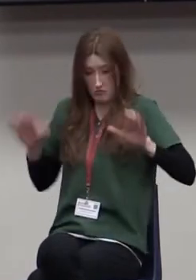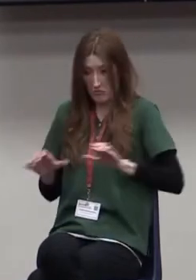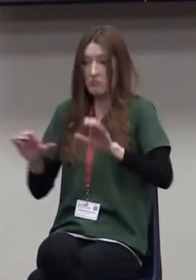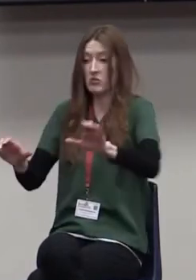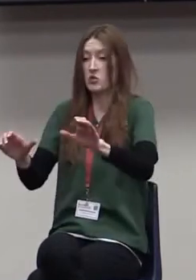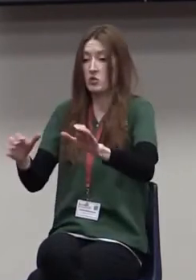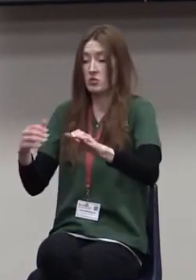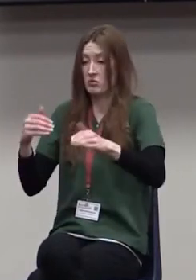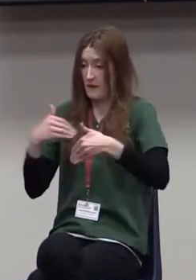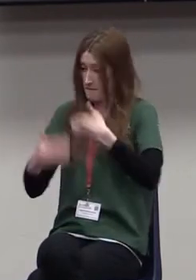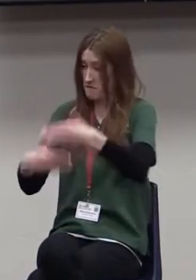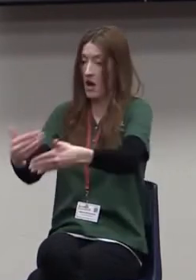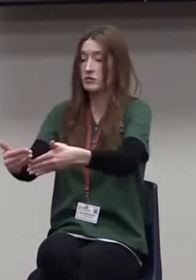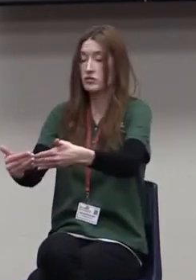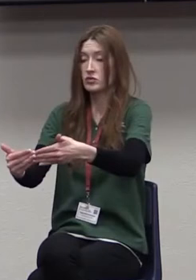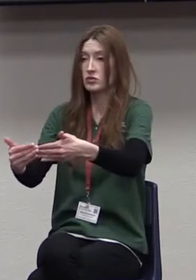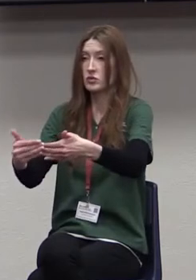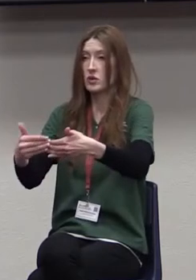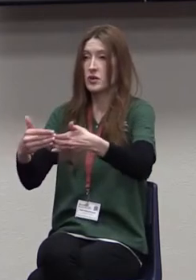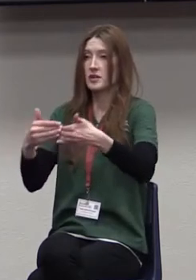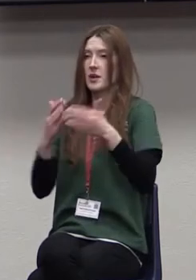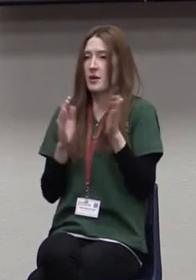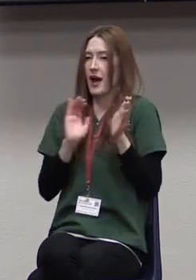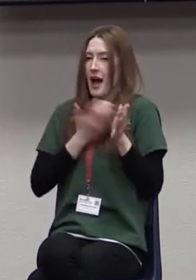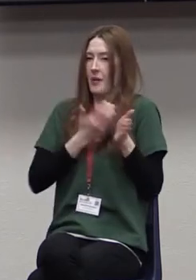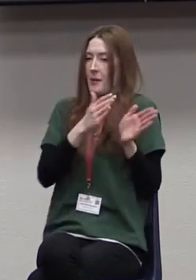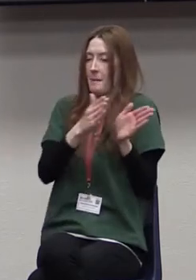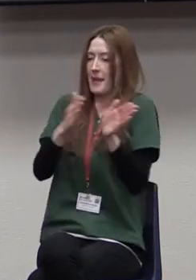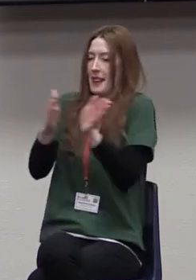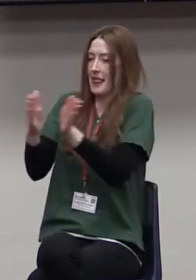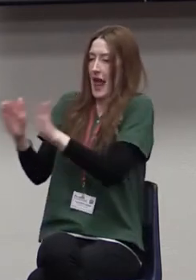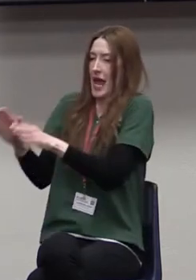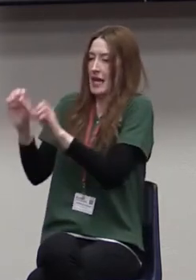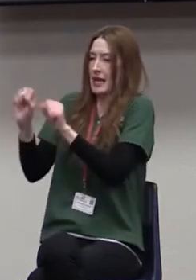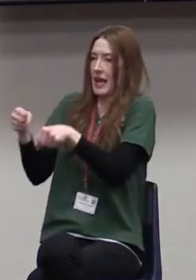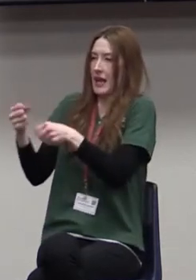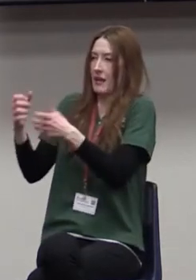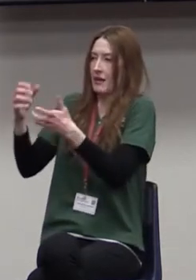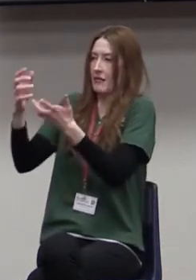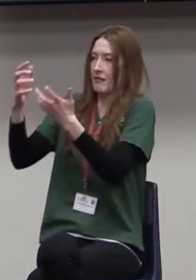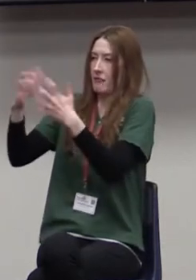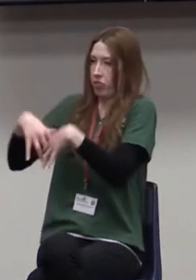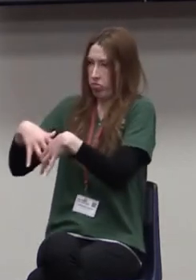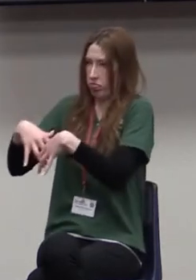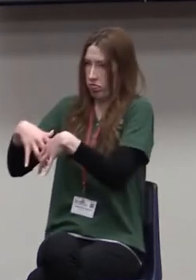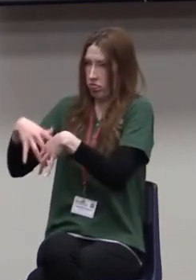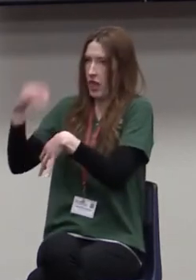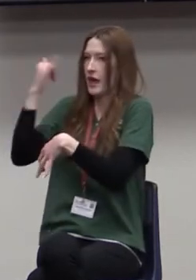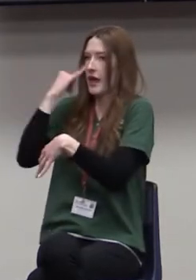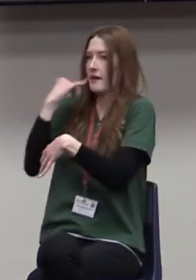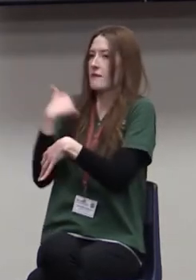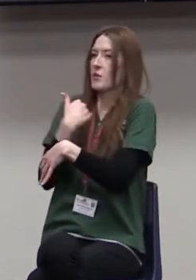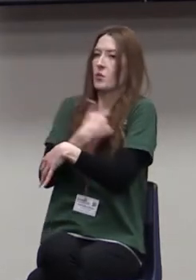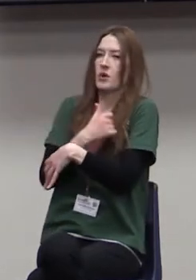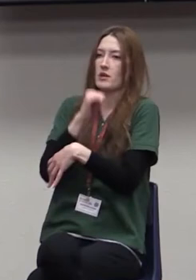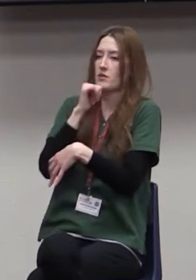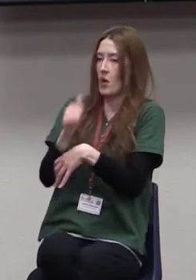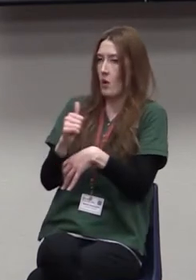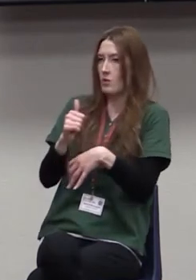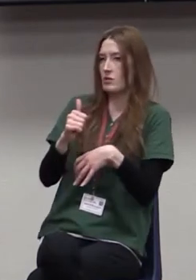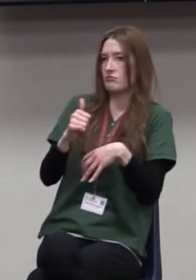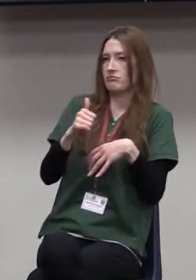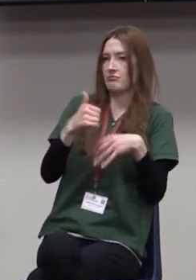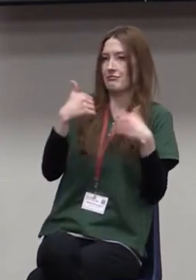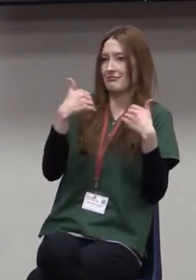falls short if we don't analyze the plan and have some fresh eyes to look at it to make sure we're moving in the right direction. And